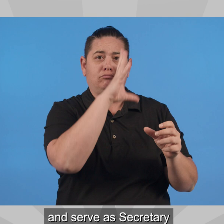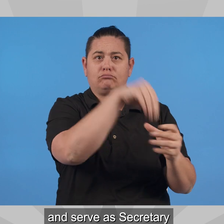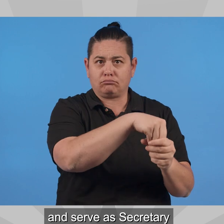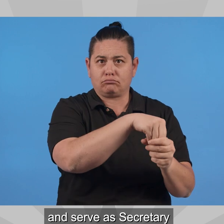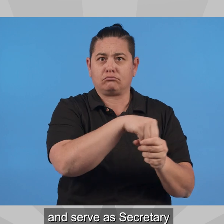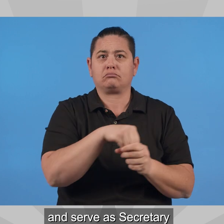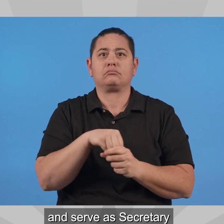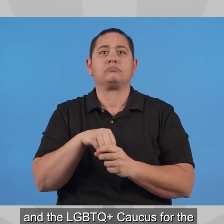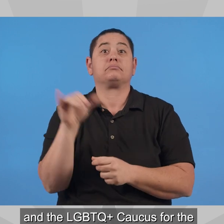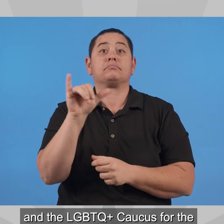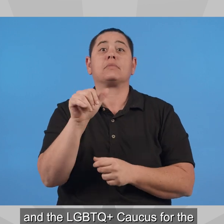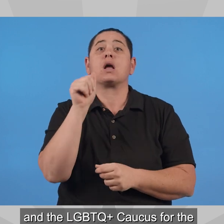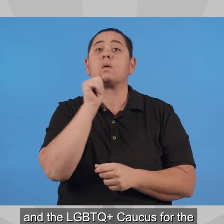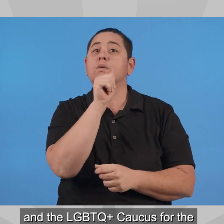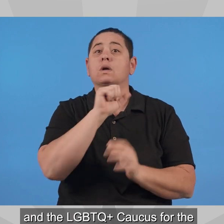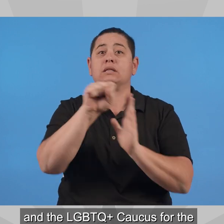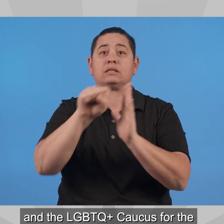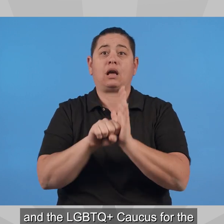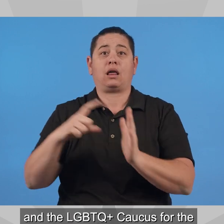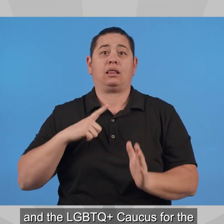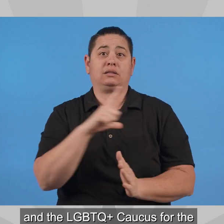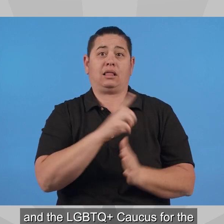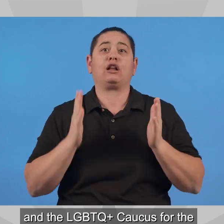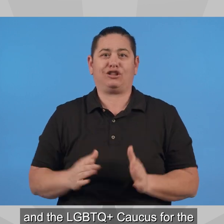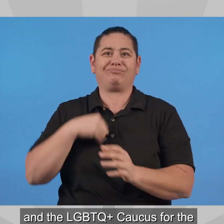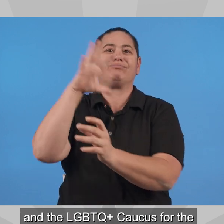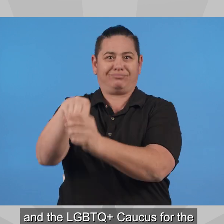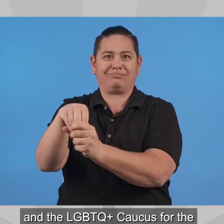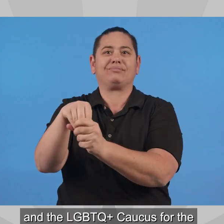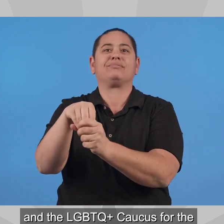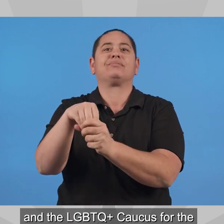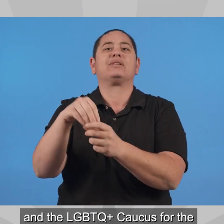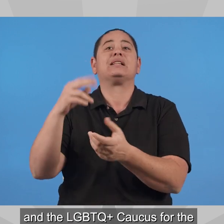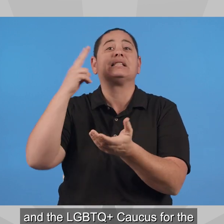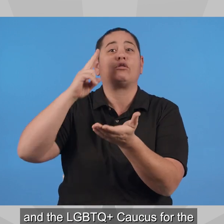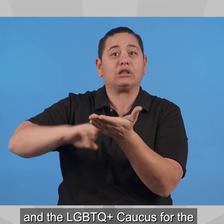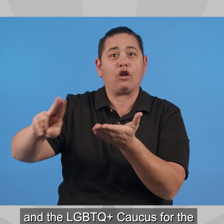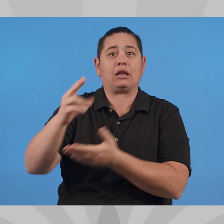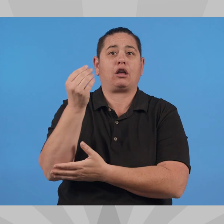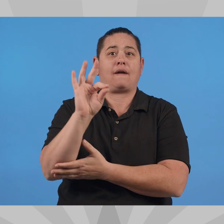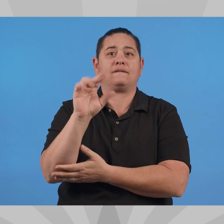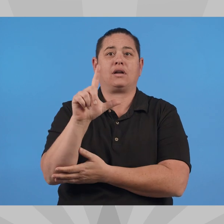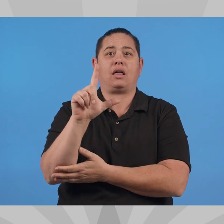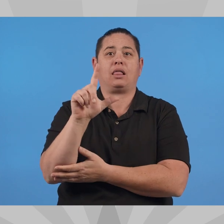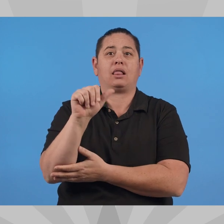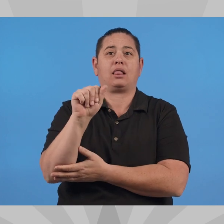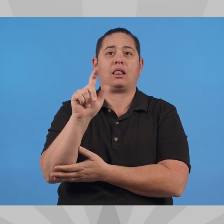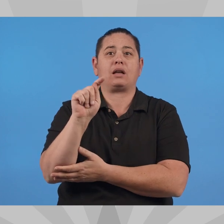Latino Caucus and the LGBTQ Plus Caucus for the Arizona State Legislature.